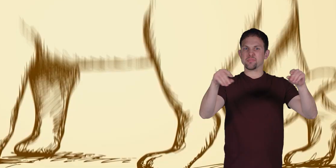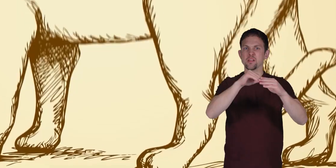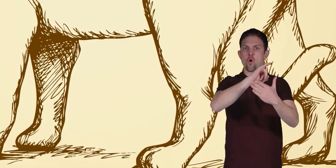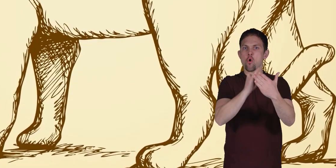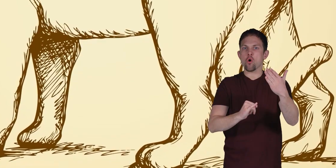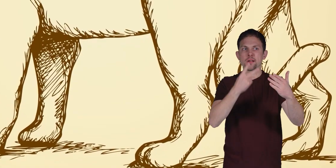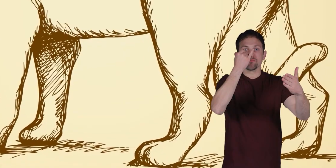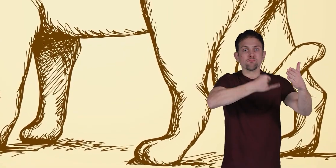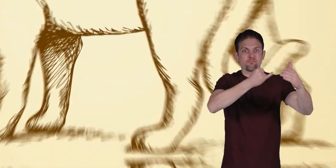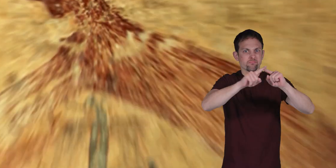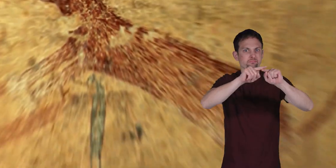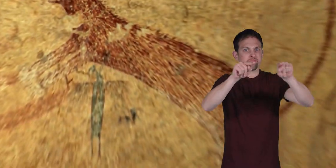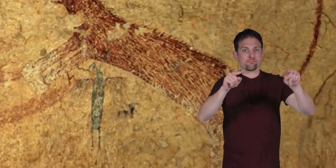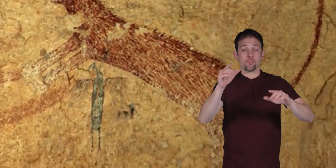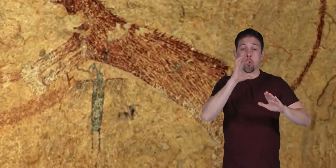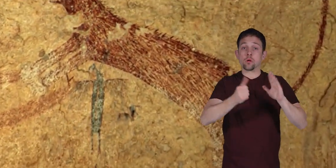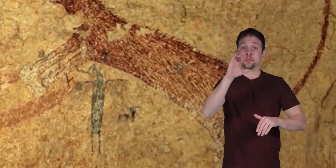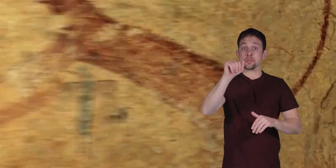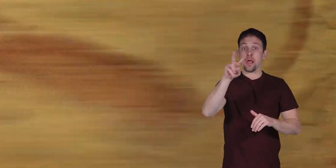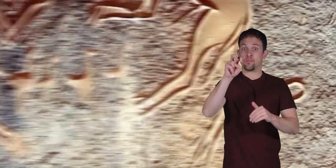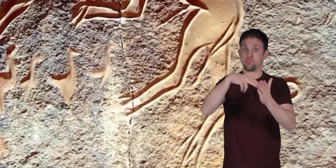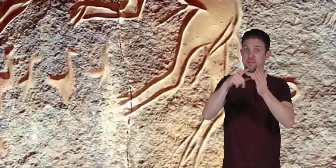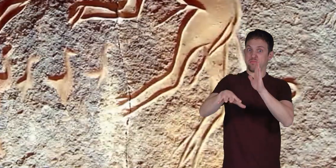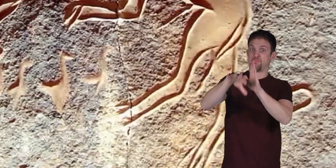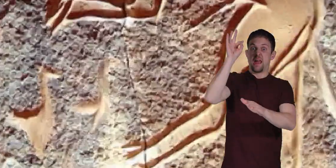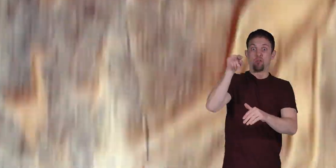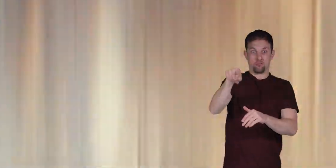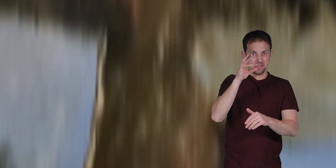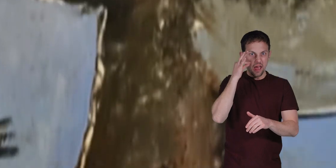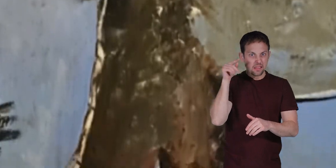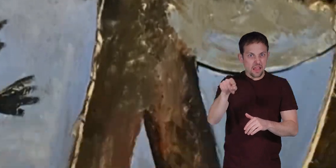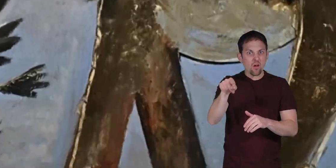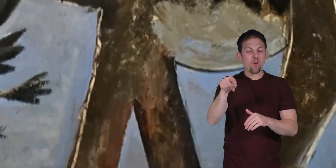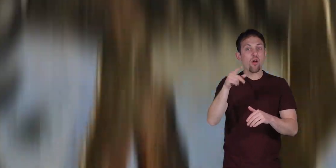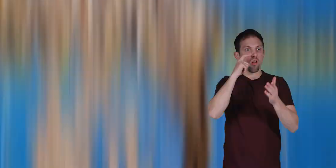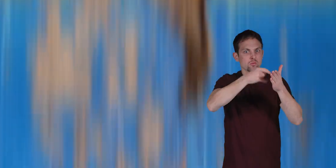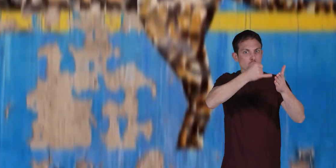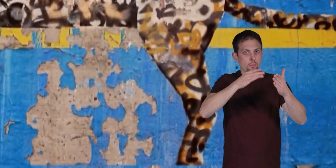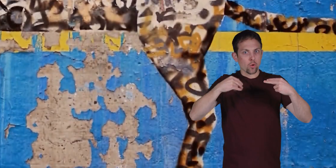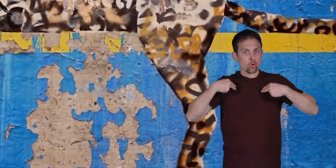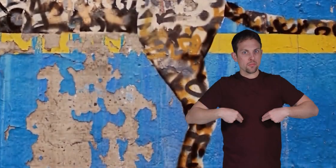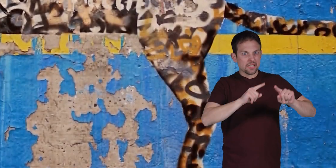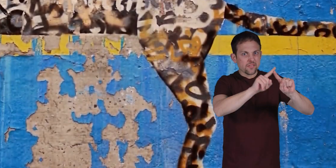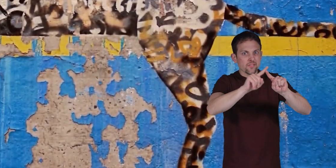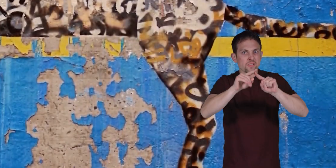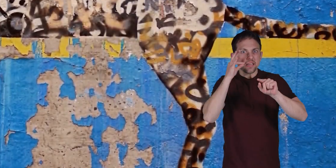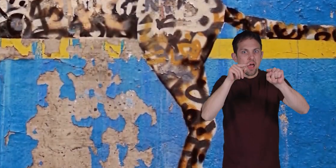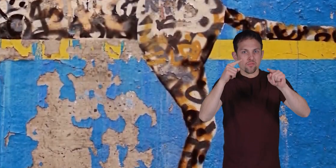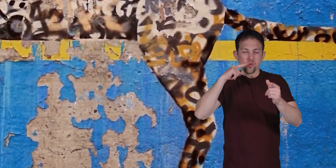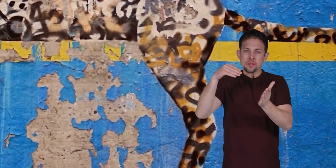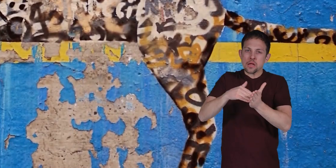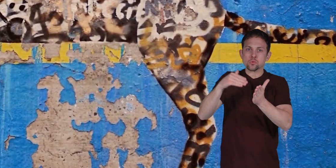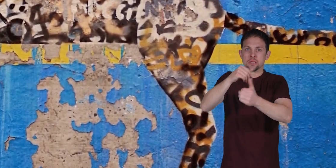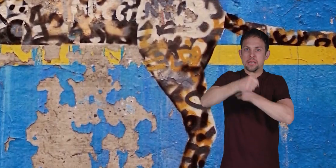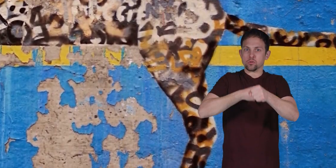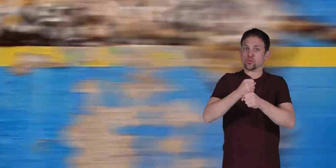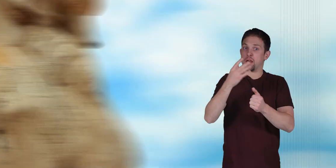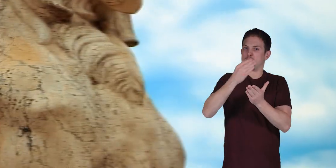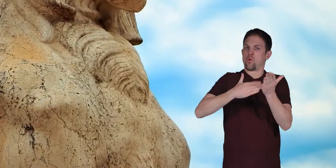They have been drawn in the oldest cave paintings ever discovered. In fact, they have been drawn by humans for thousands of years and are